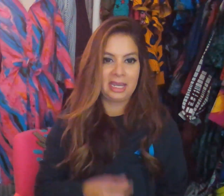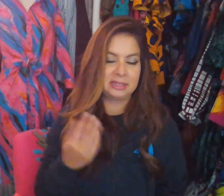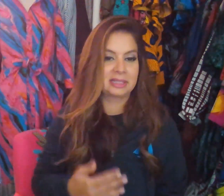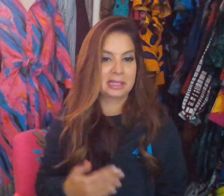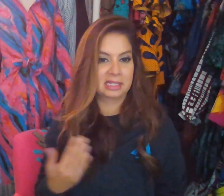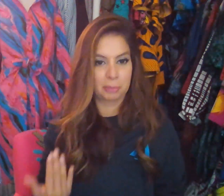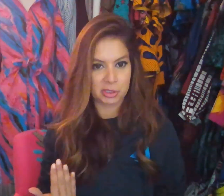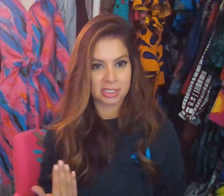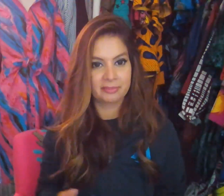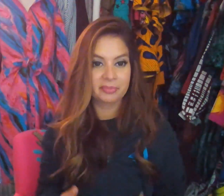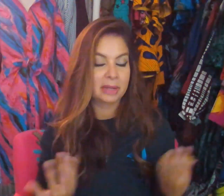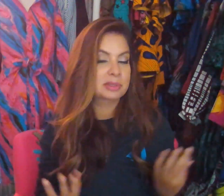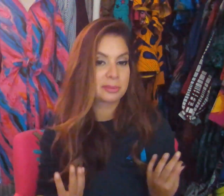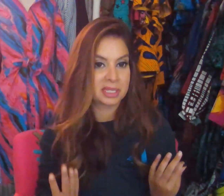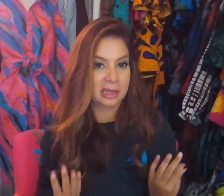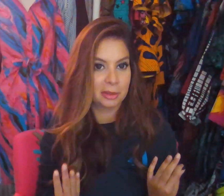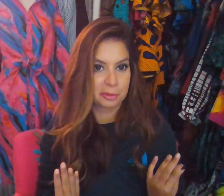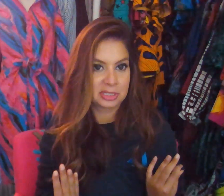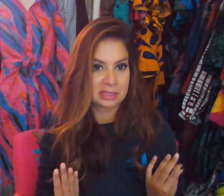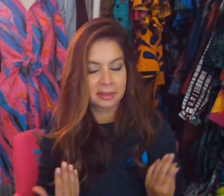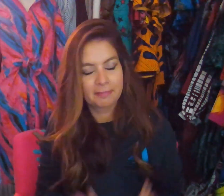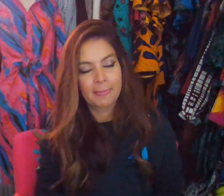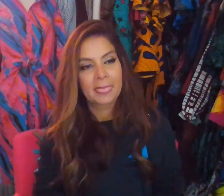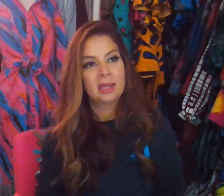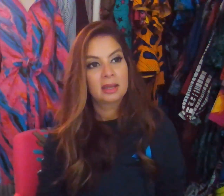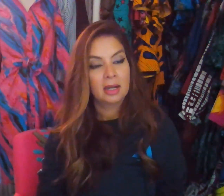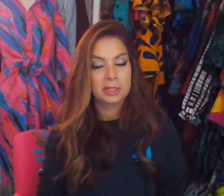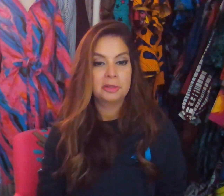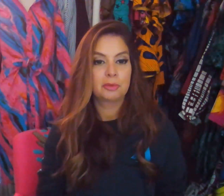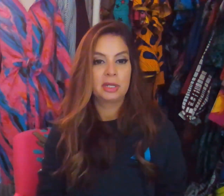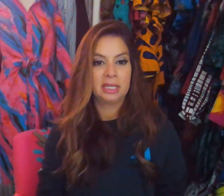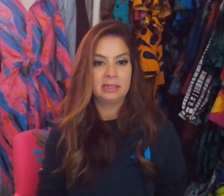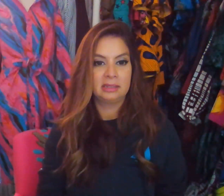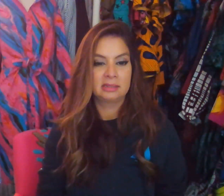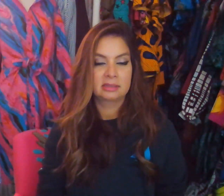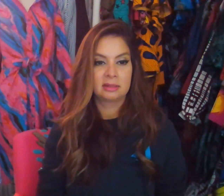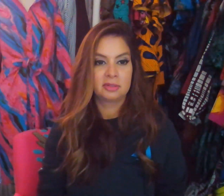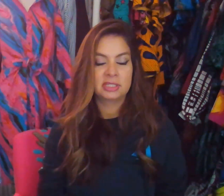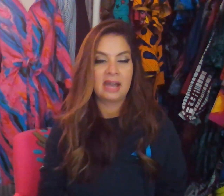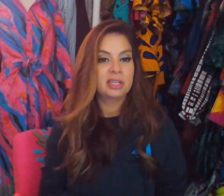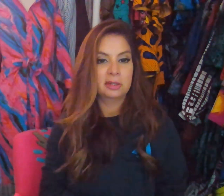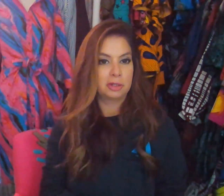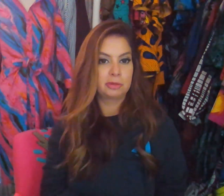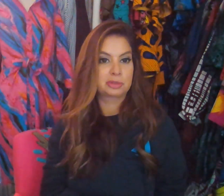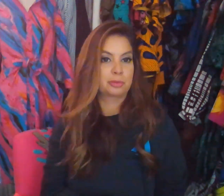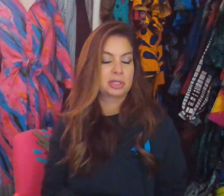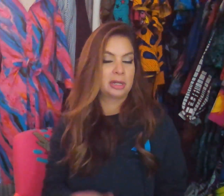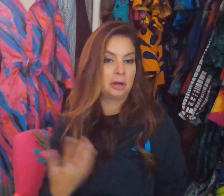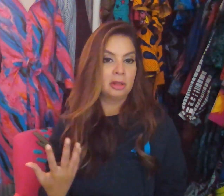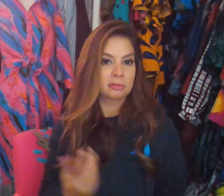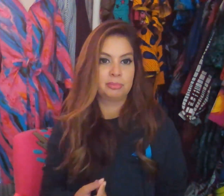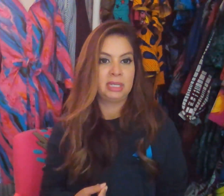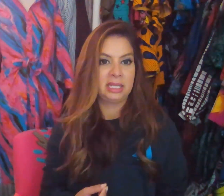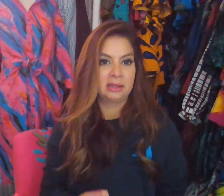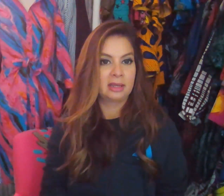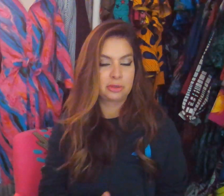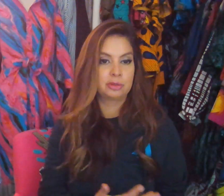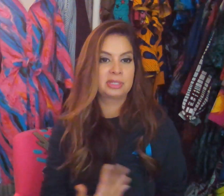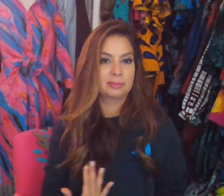a dyslexic person. That was something I learned recently. Another one is just having an audio description at all, meaning introducing